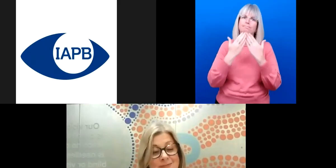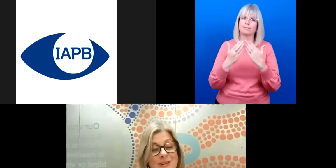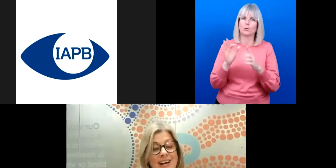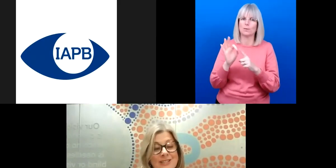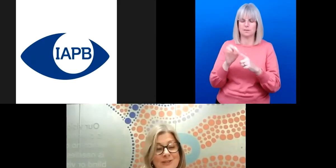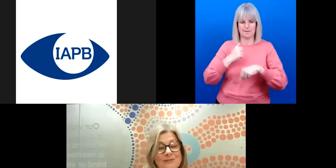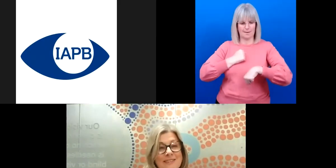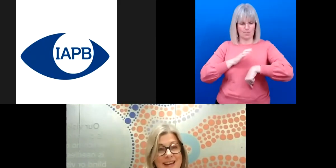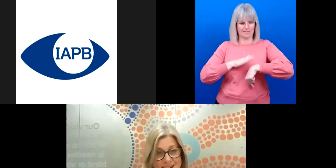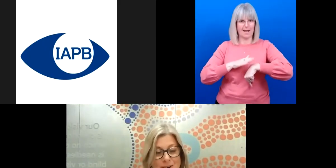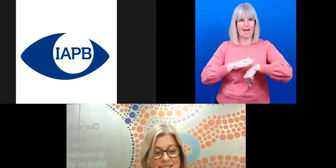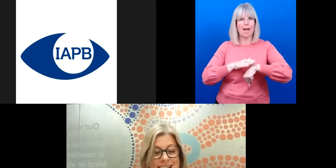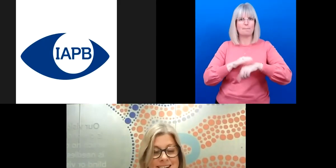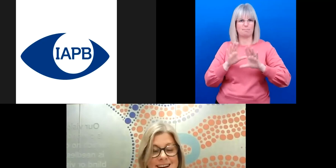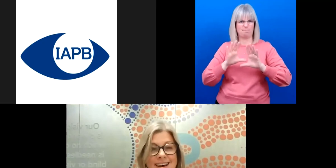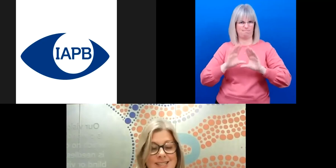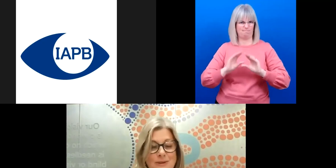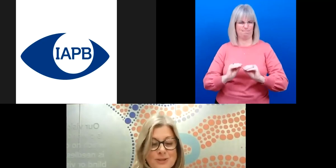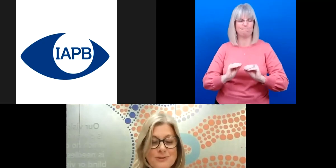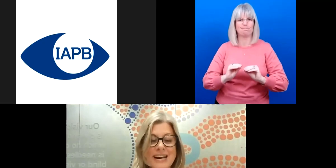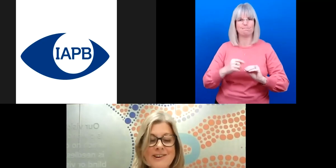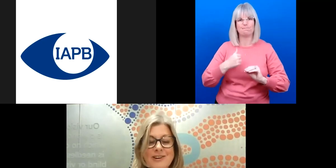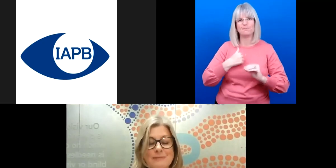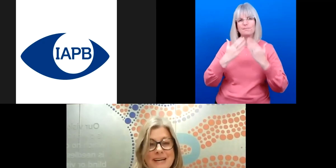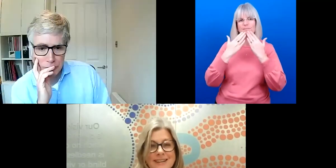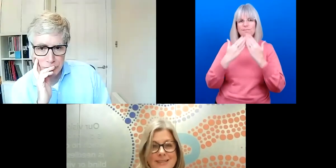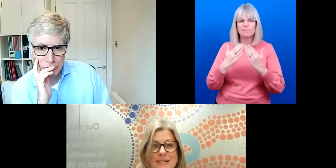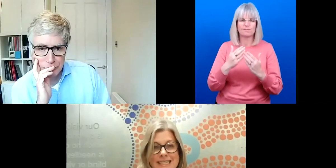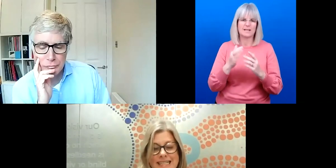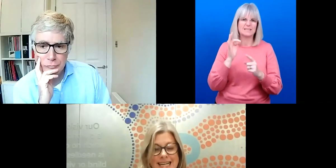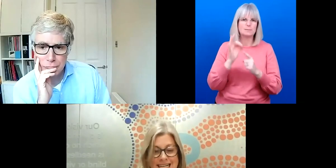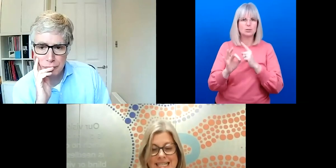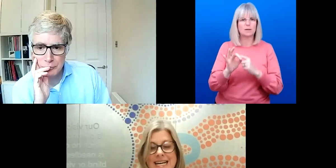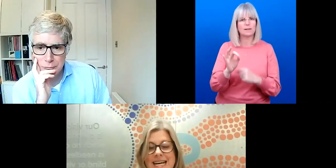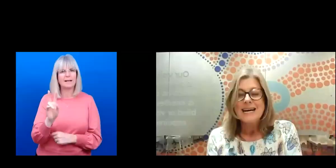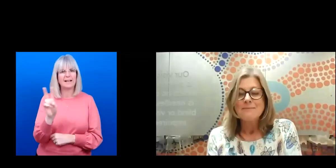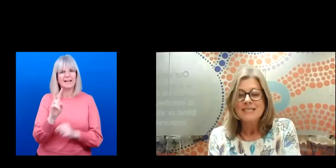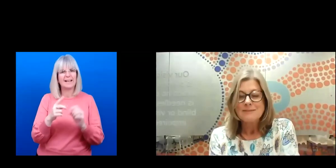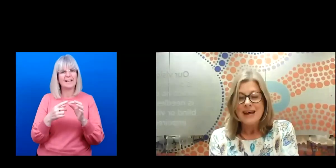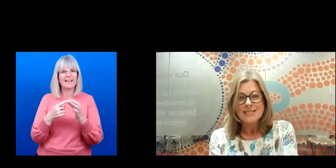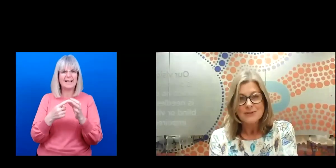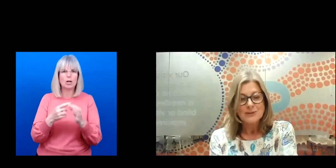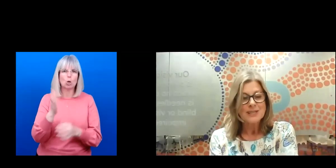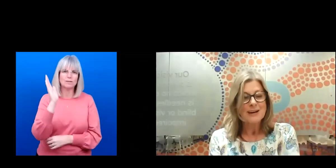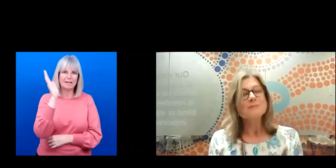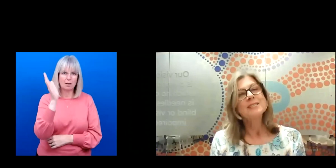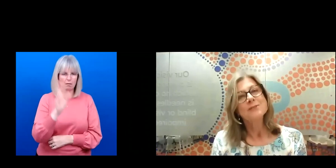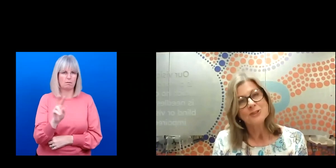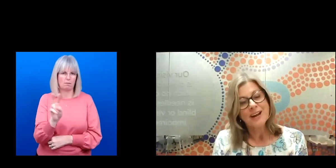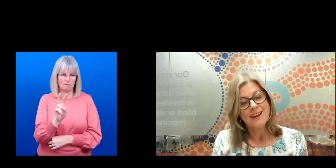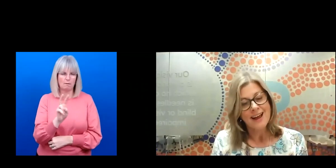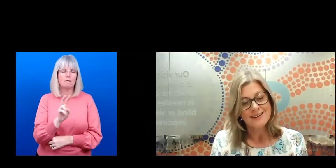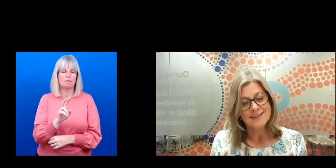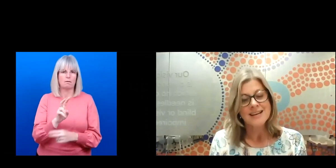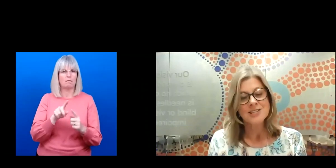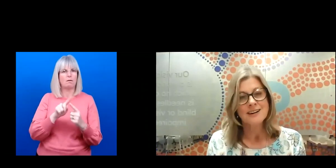end. I would like to thank once again our special keynote speakers, Minister Sadegan, Ambassador Mansfield, the governments of